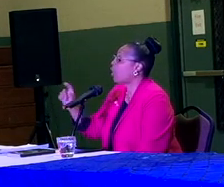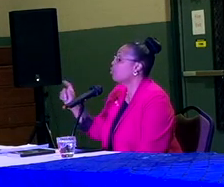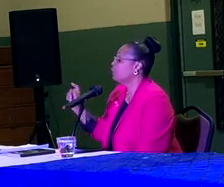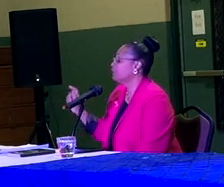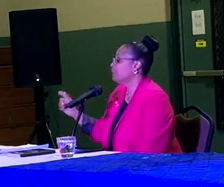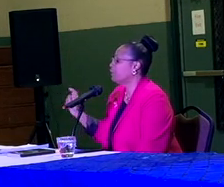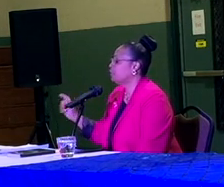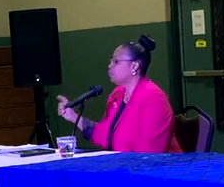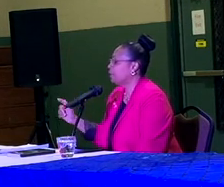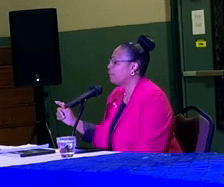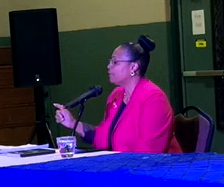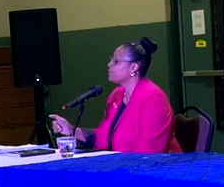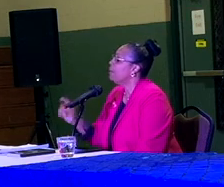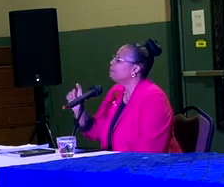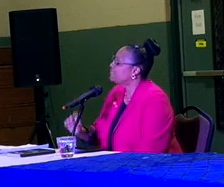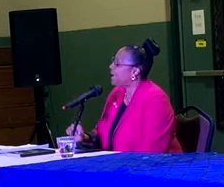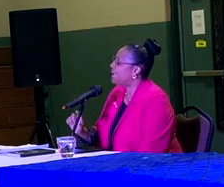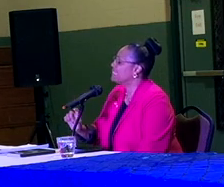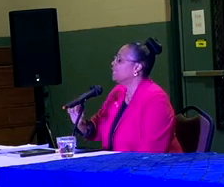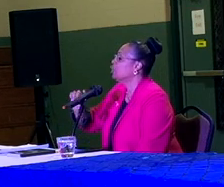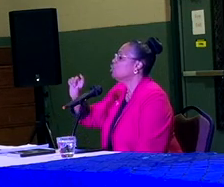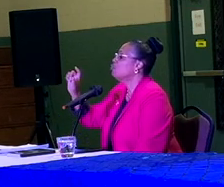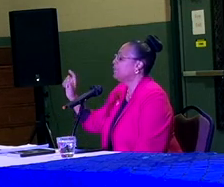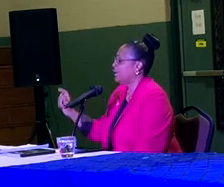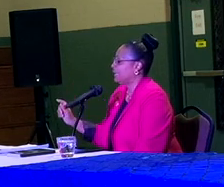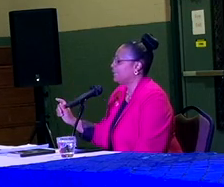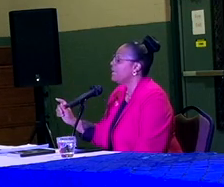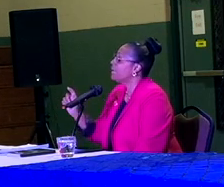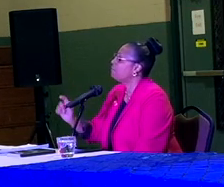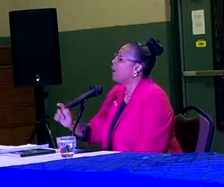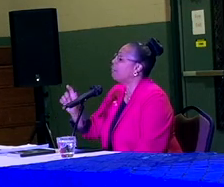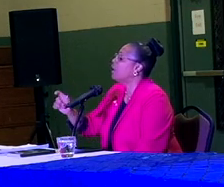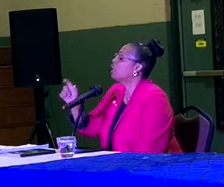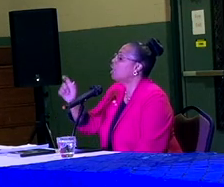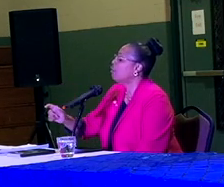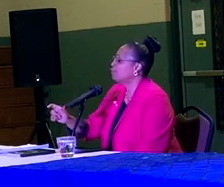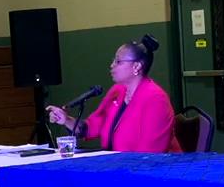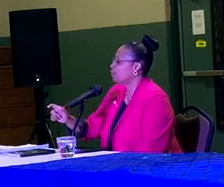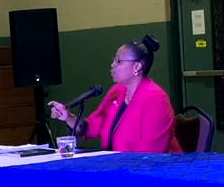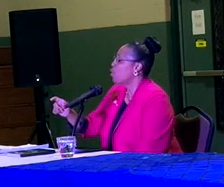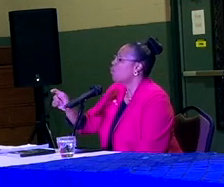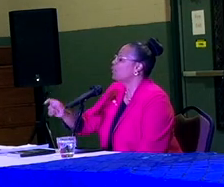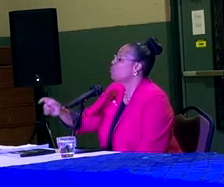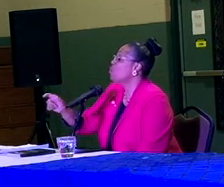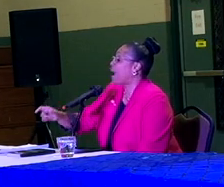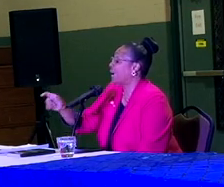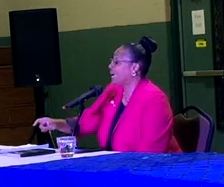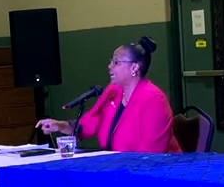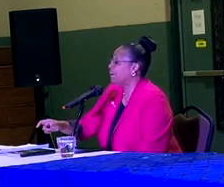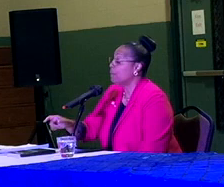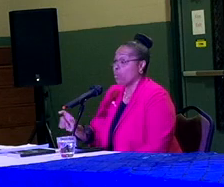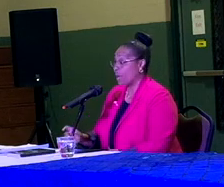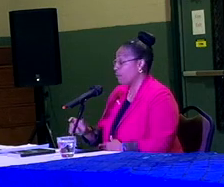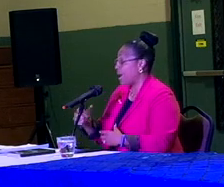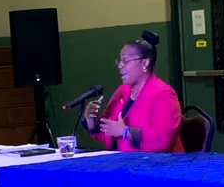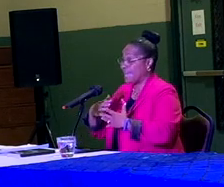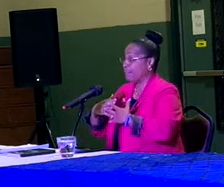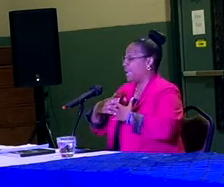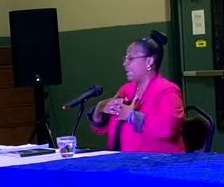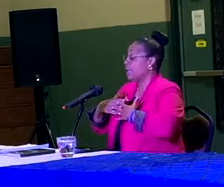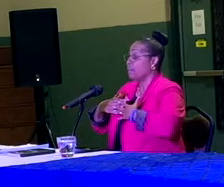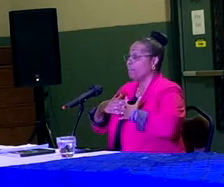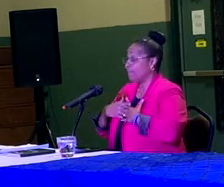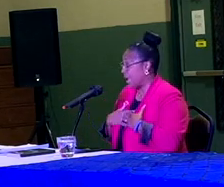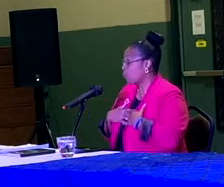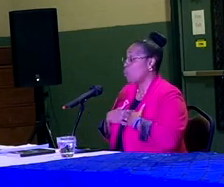because there are going to be racial barriers. But that is illuminated if I'm uncomfortable with who I am, whether I